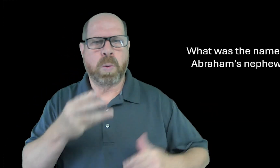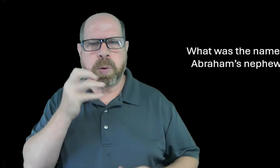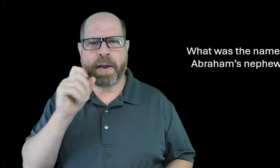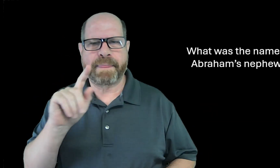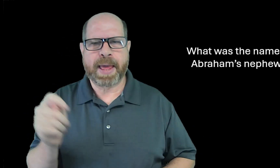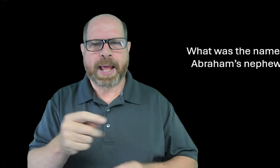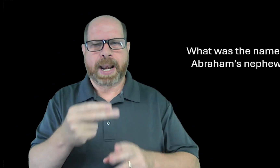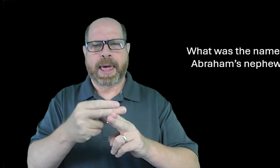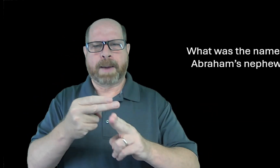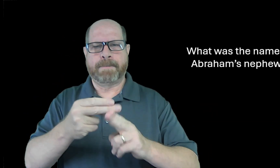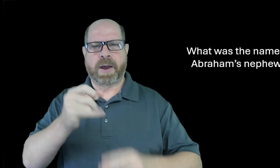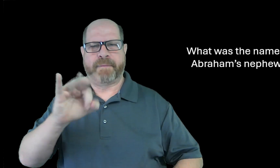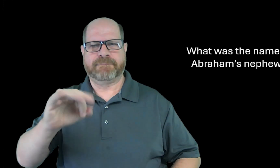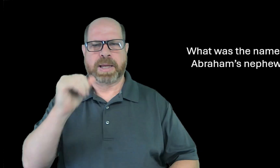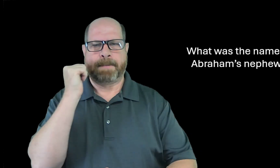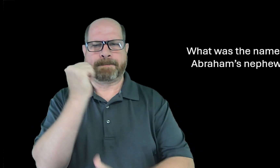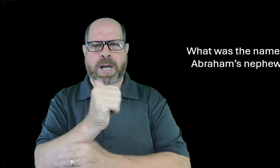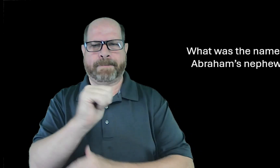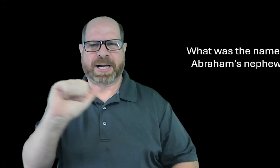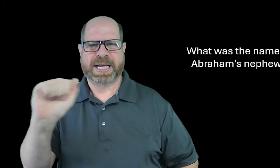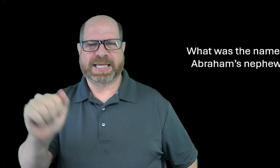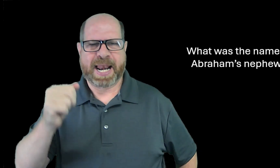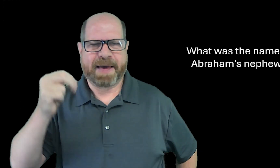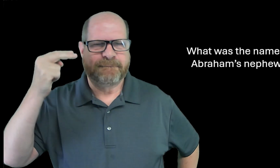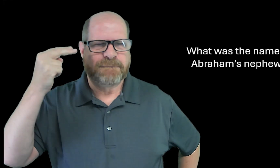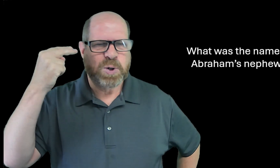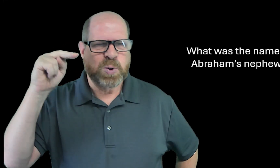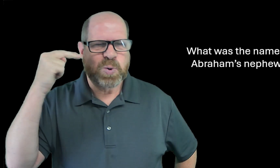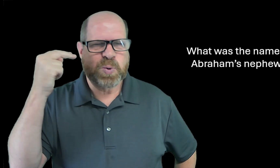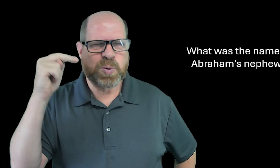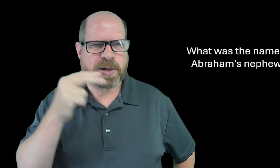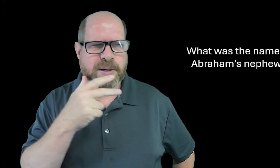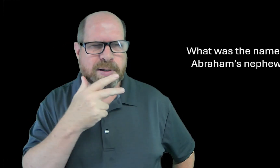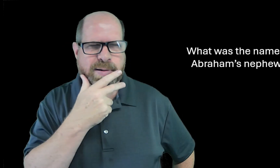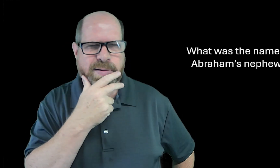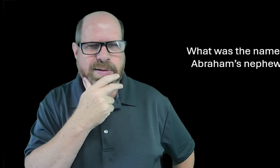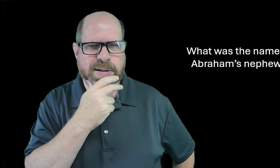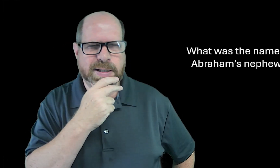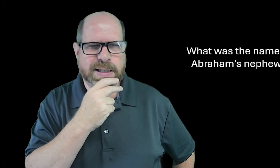What was the name of Abraham's nephew? Hmm.